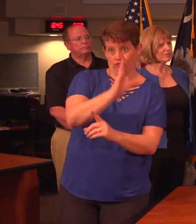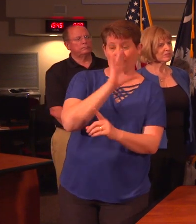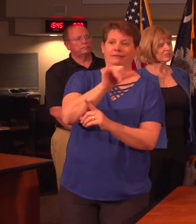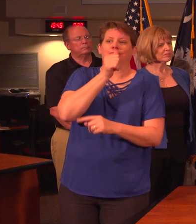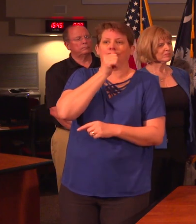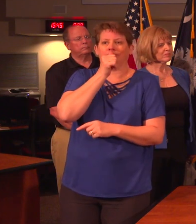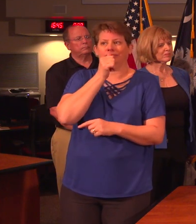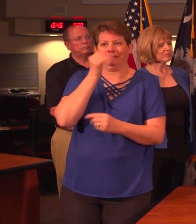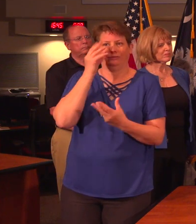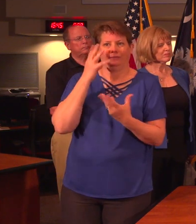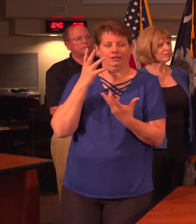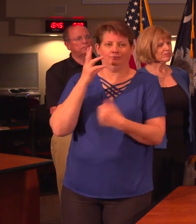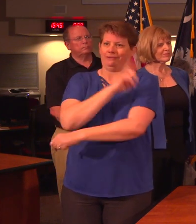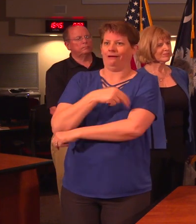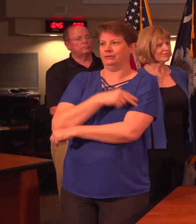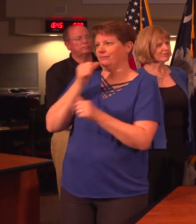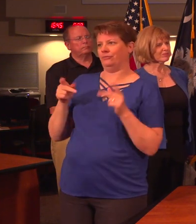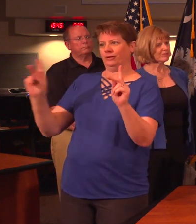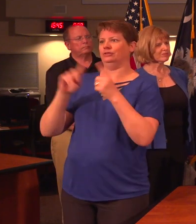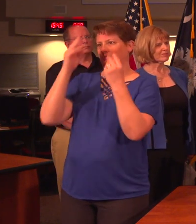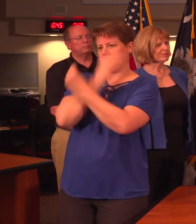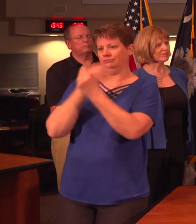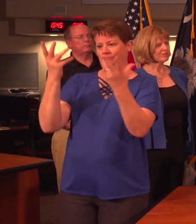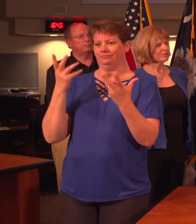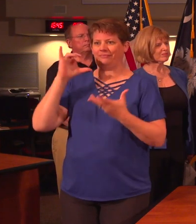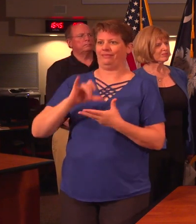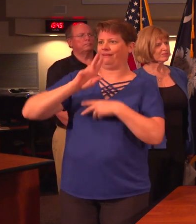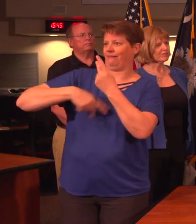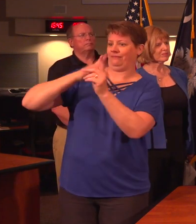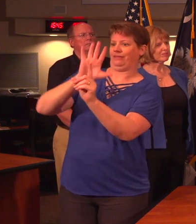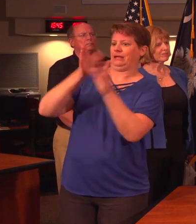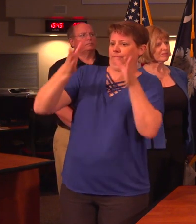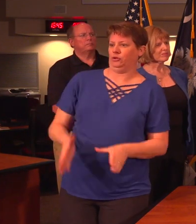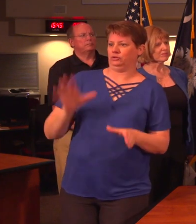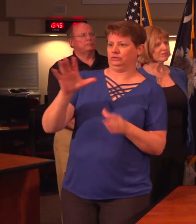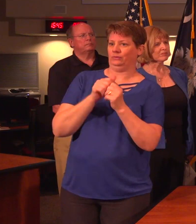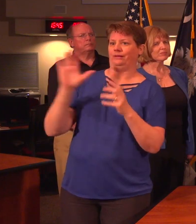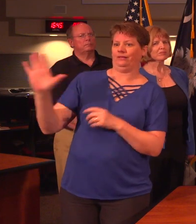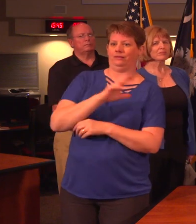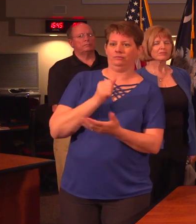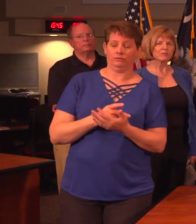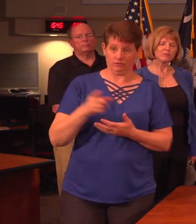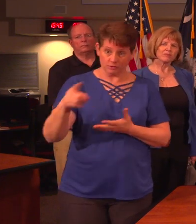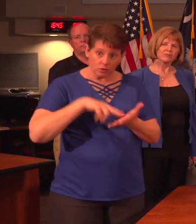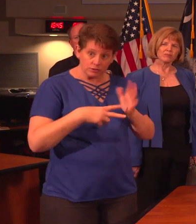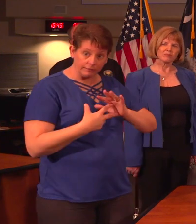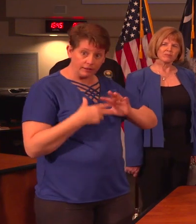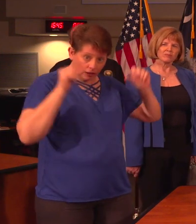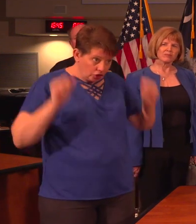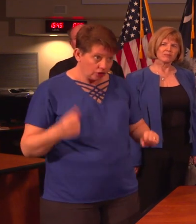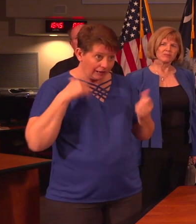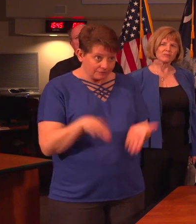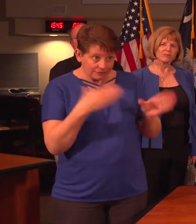protected information. Hospitals are not allowed to release the information about an individual's condition without their approval. Wait, so does that mean that there could